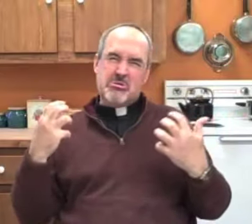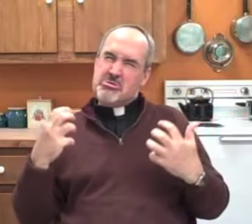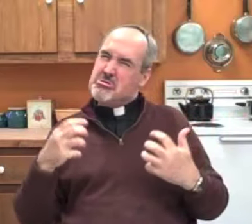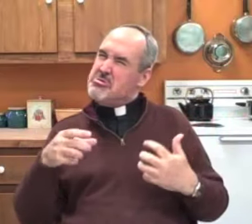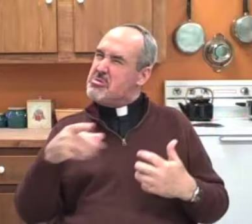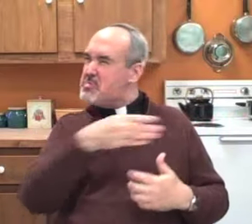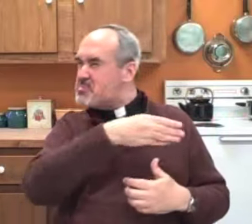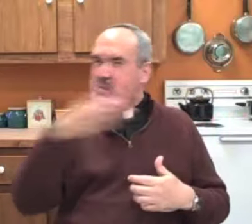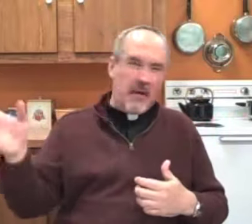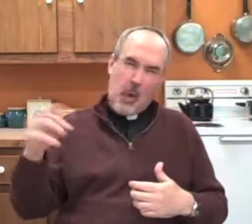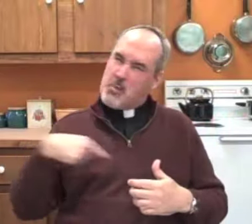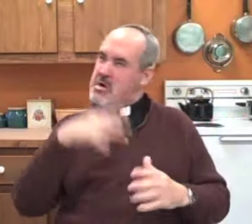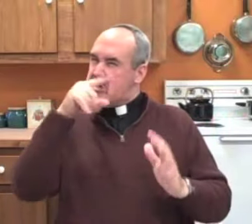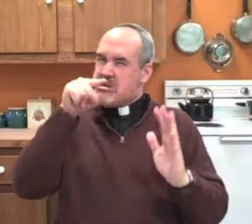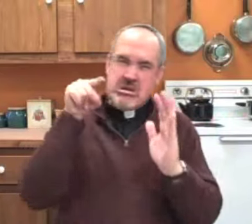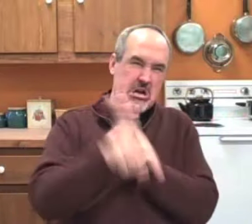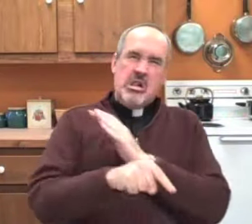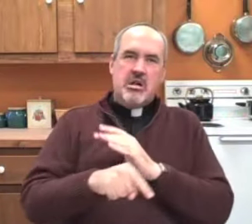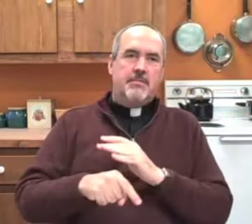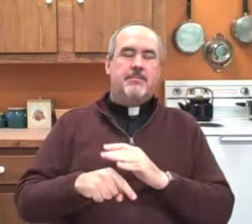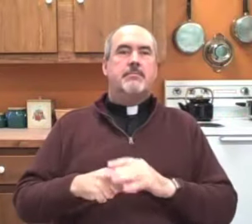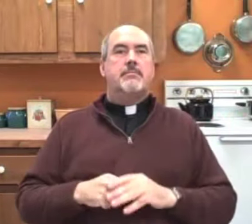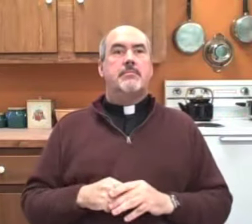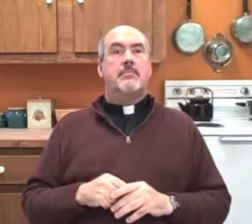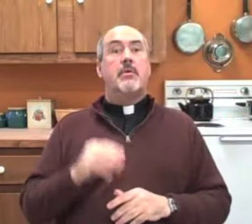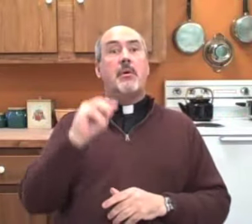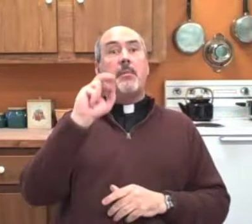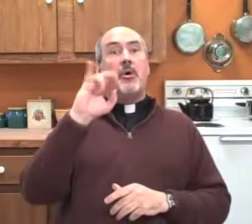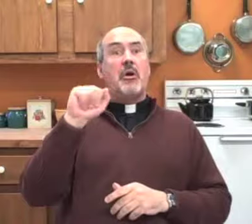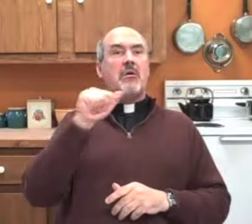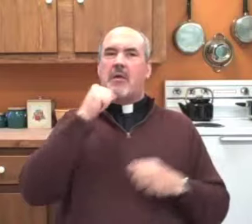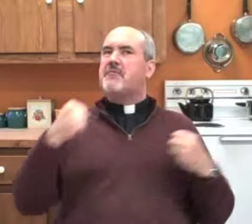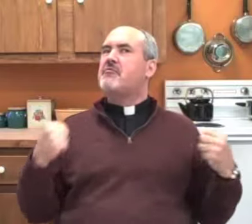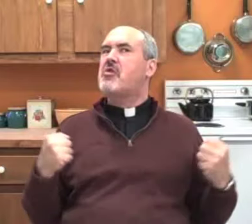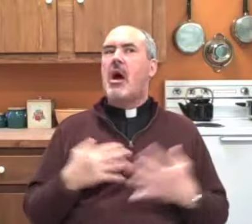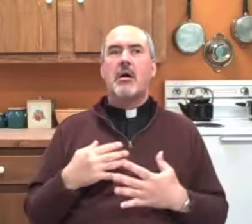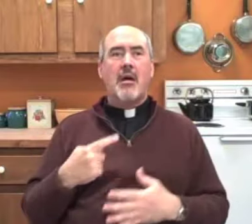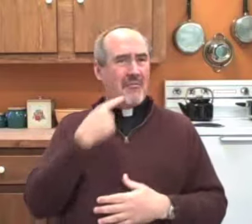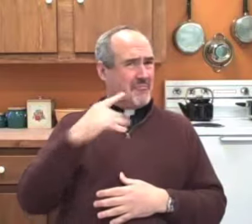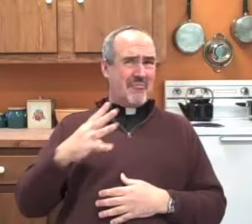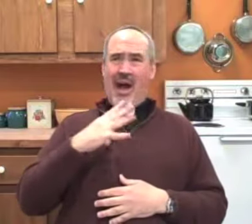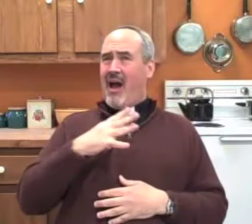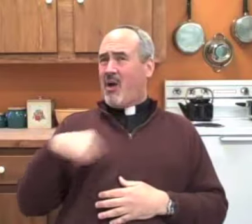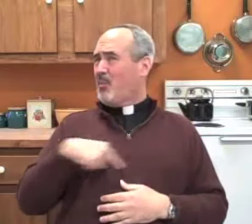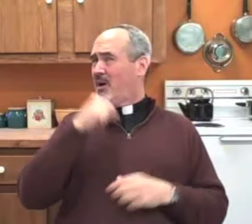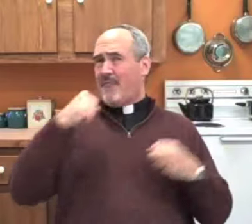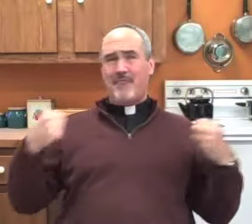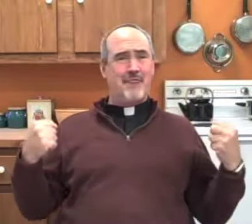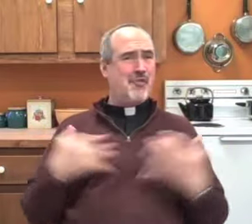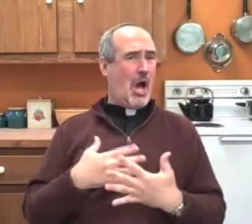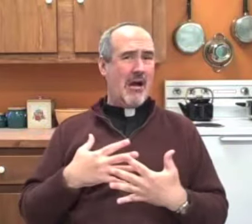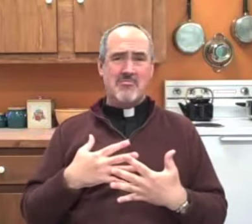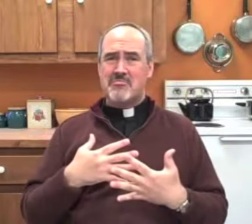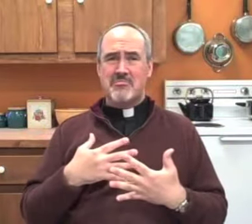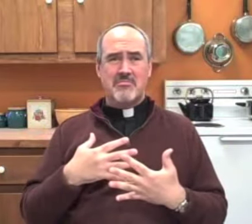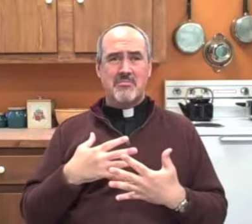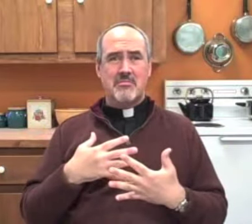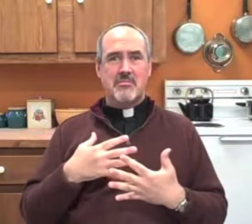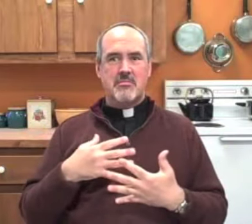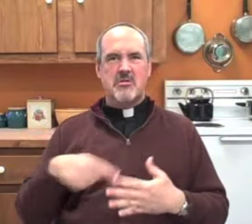The disorderly mob kept yelling at them, telling them that they were going to kill Maria and the people in the blockade, but